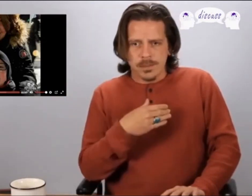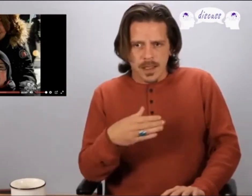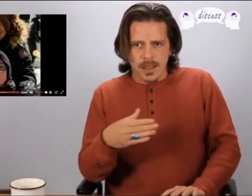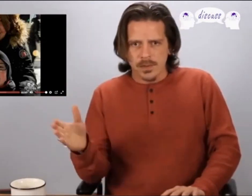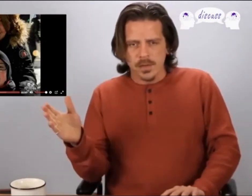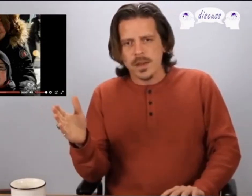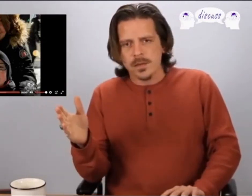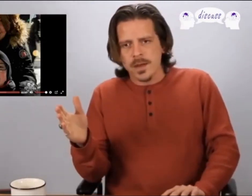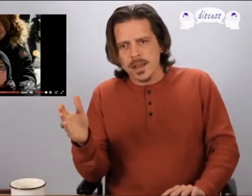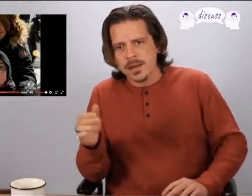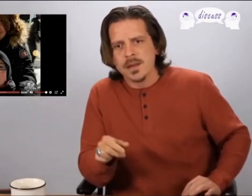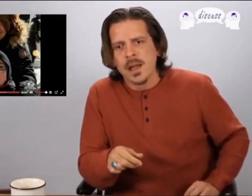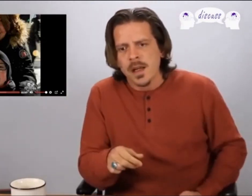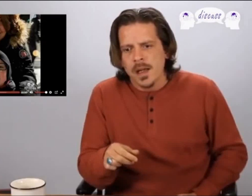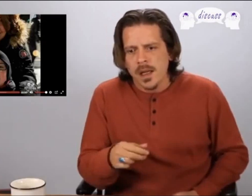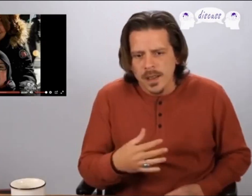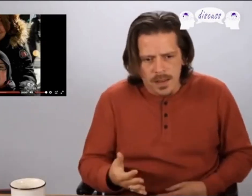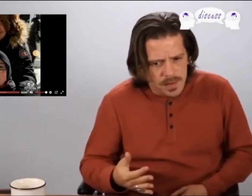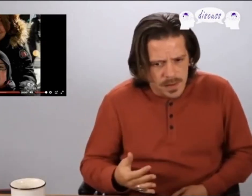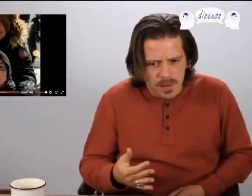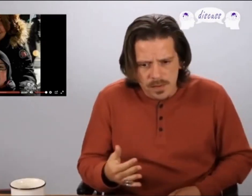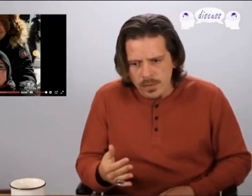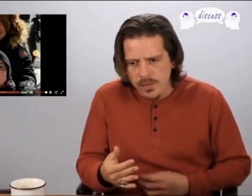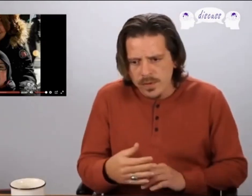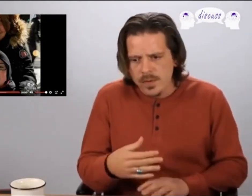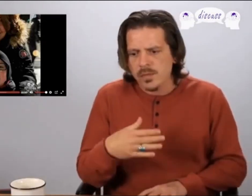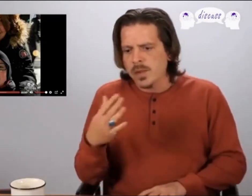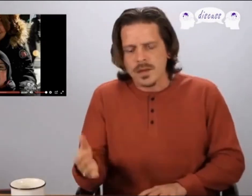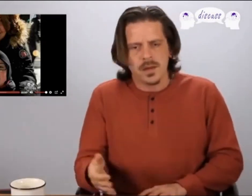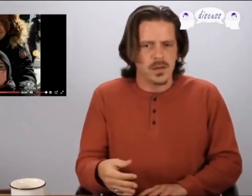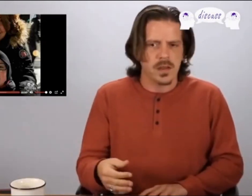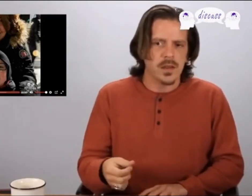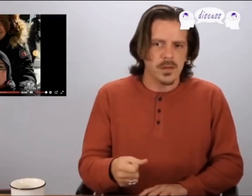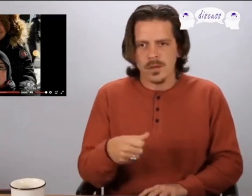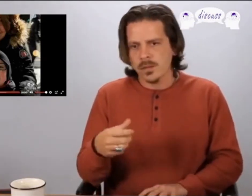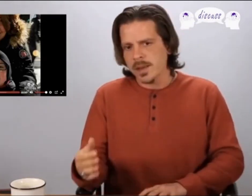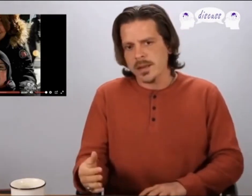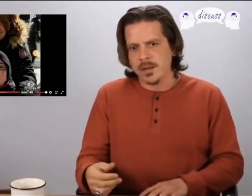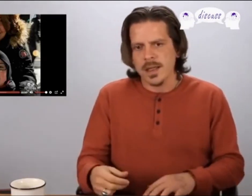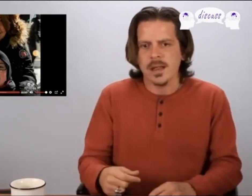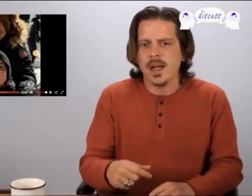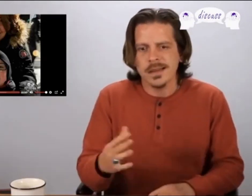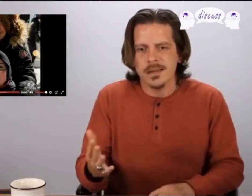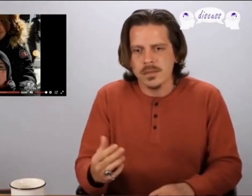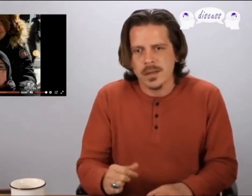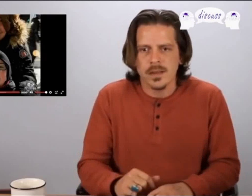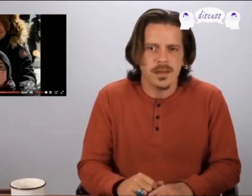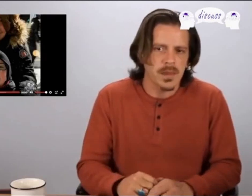any of you field fans any of the Cynthia supporters once this goes on YouTube and all that I don't think you're gonna be